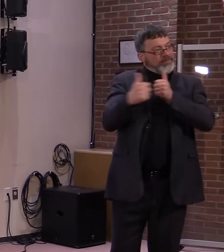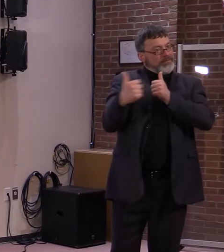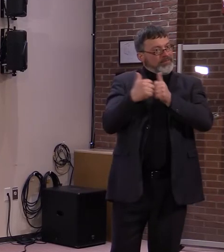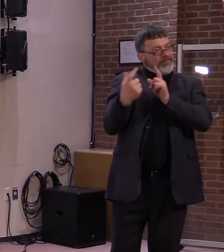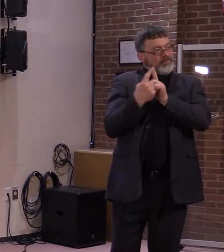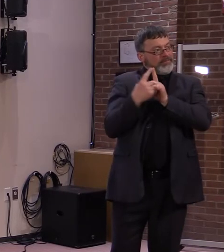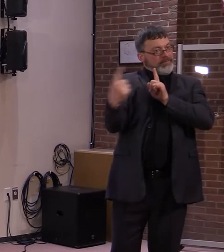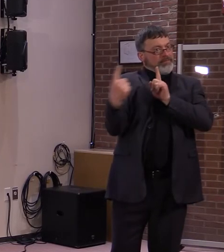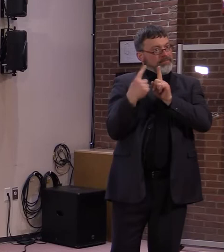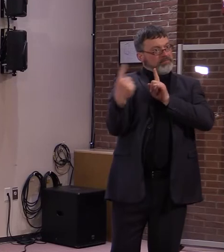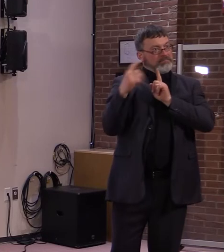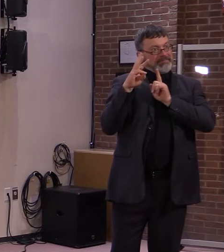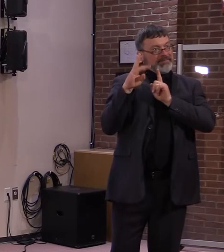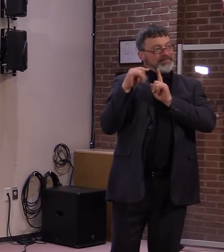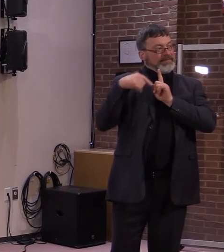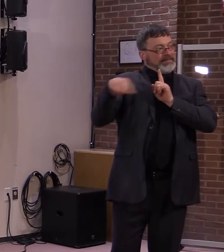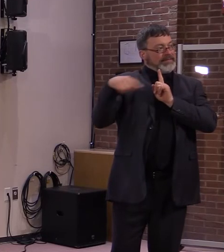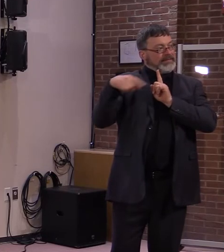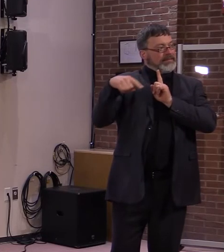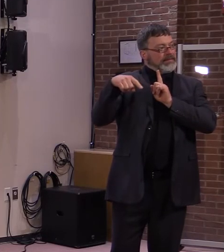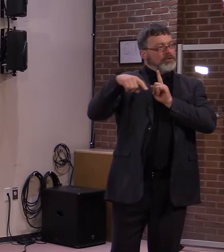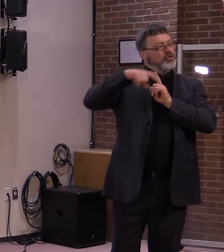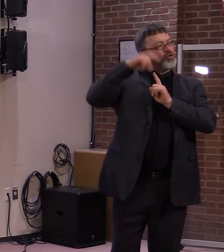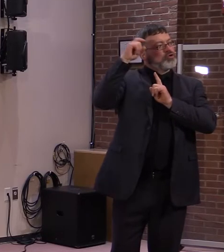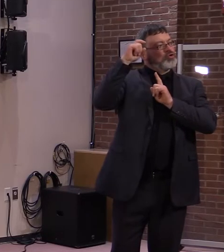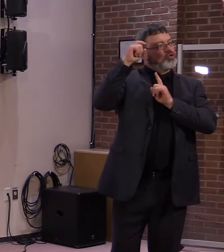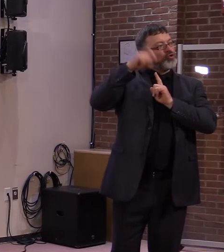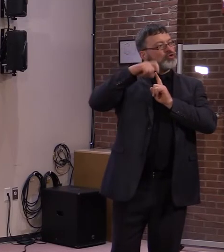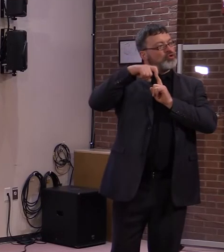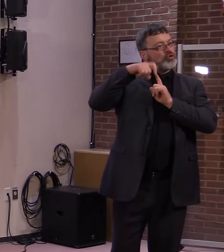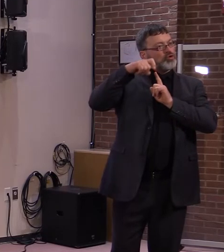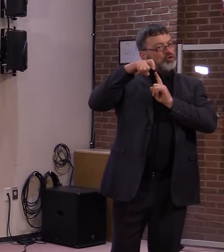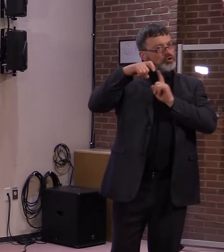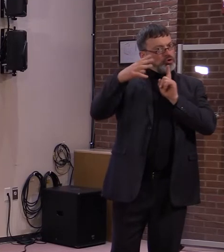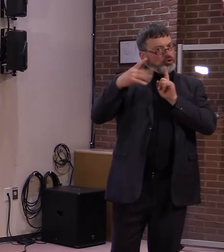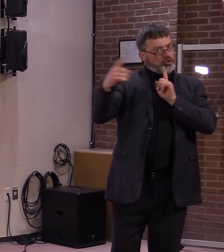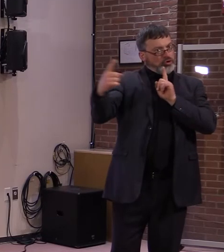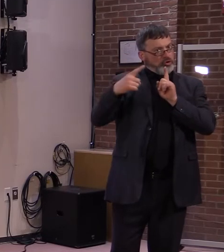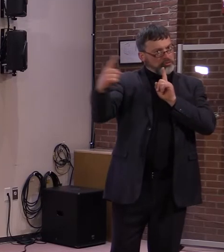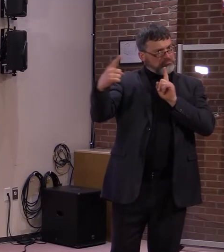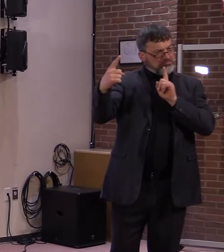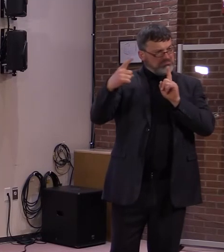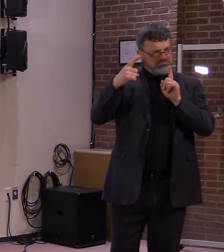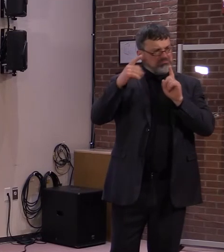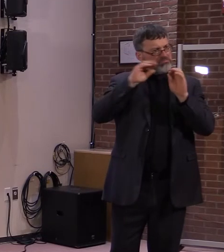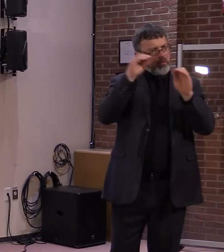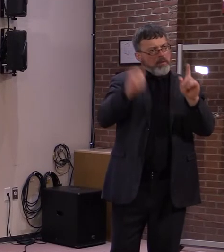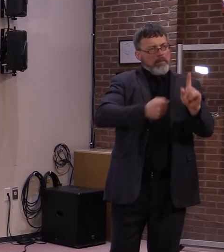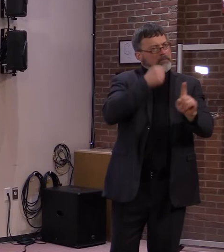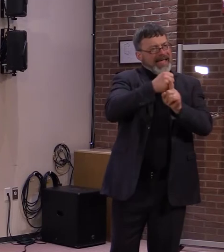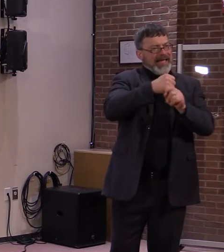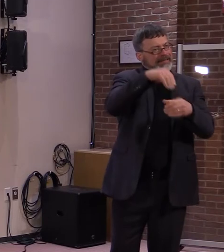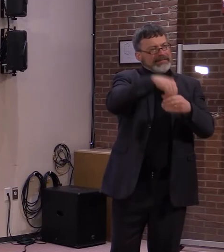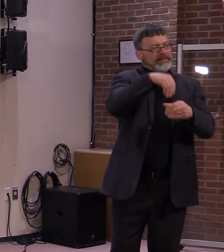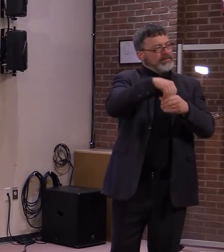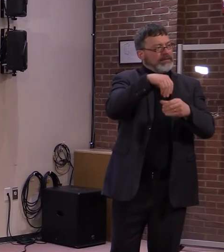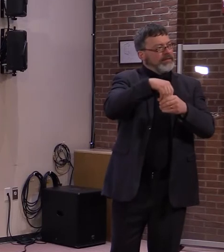matter whether you're six feet apart or 60 feet apart, as long as you have a mask on and a good generation.